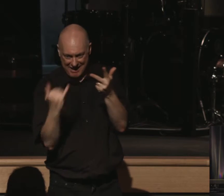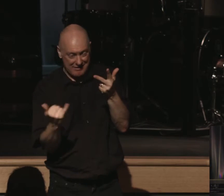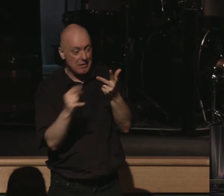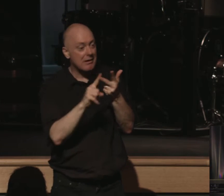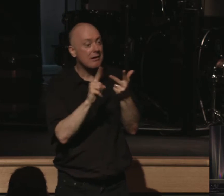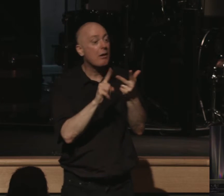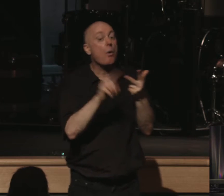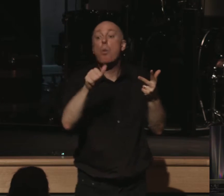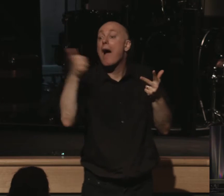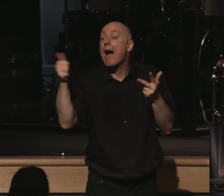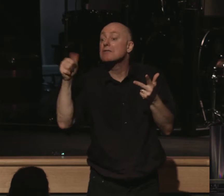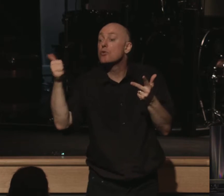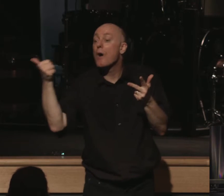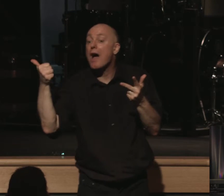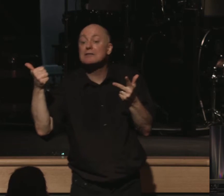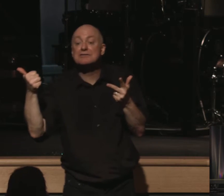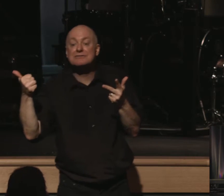What else will drive our love today?